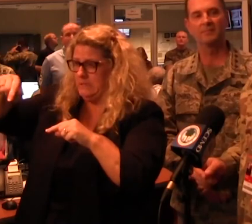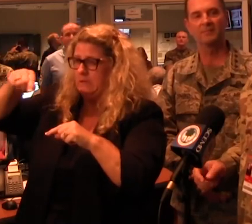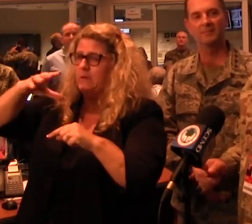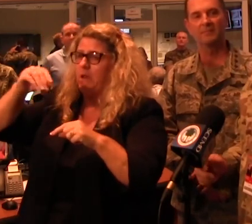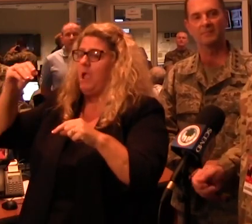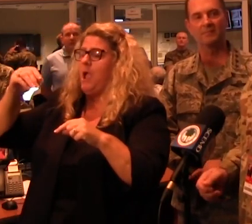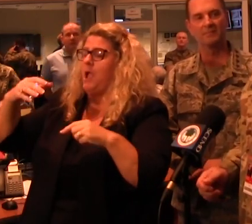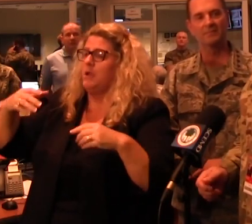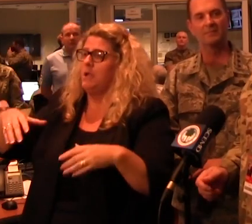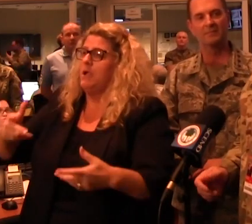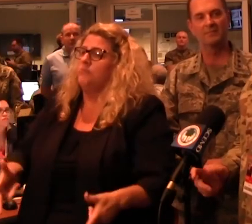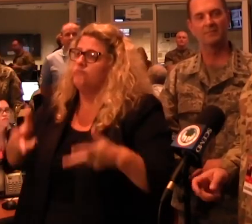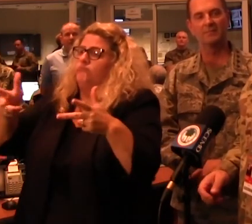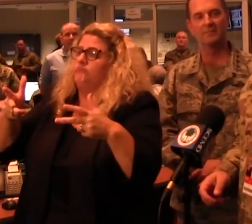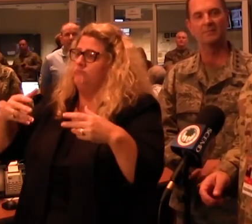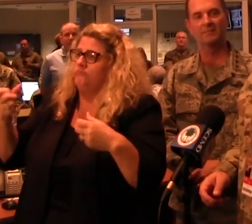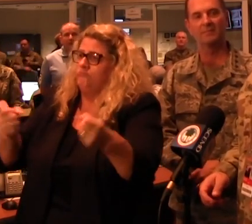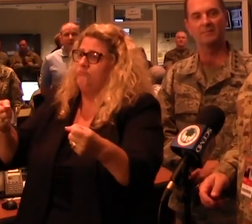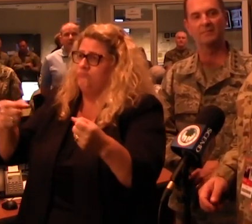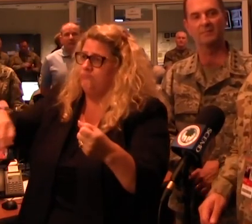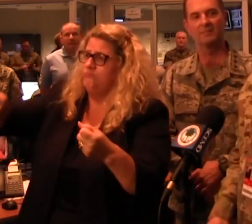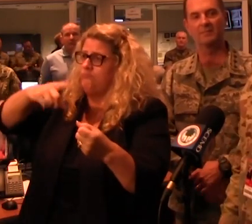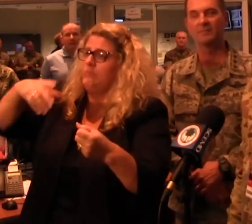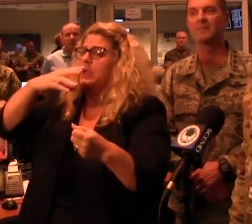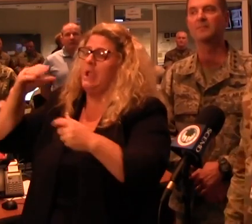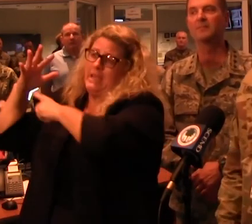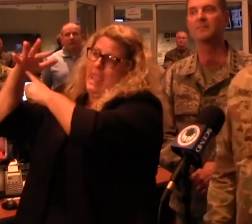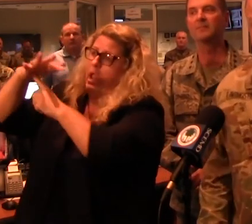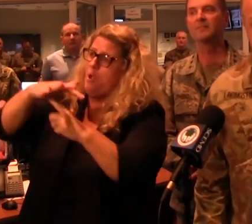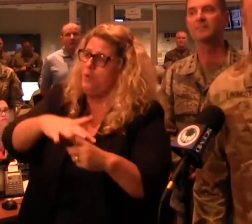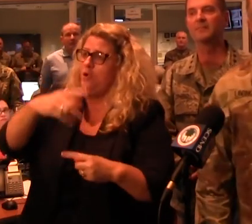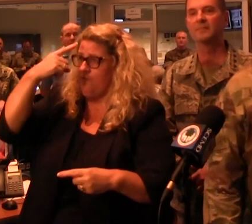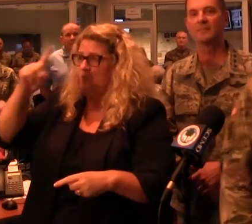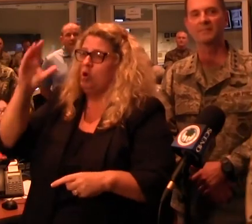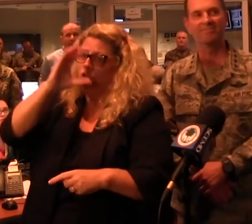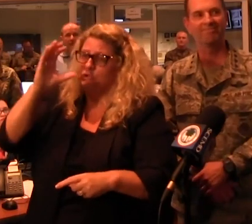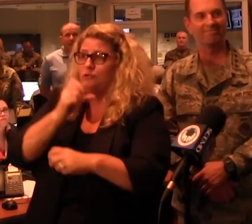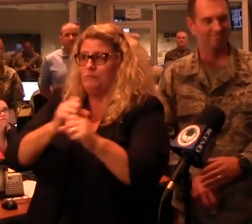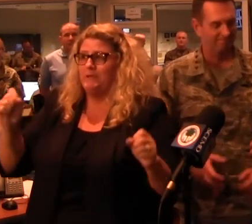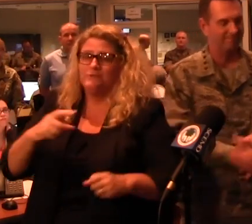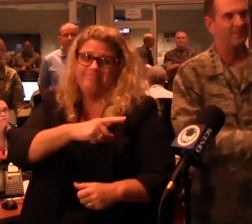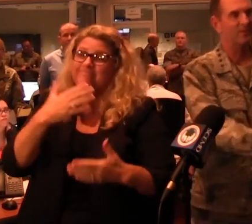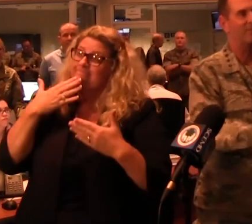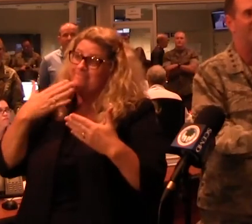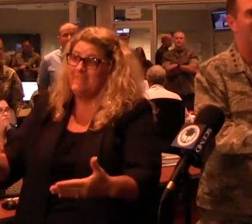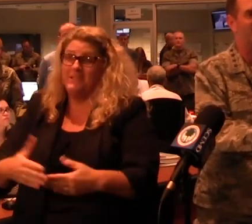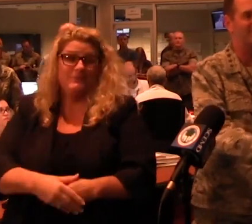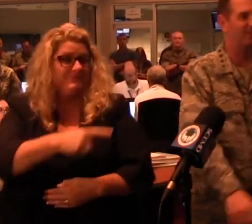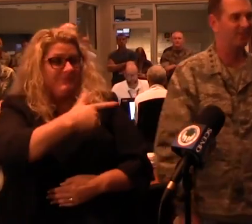high water vehicle and aerial search and rescue. Thank you very much. Thank